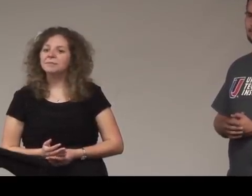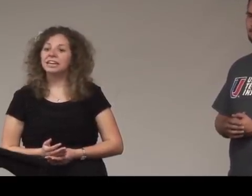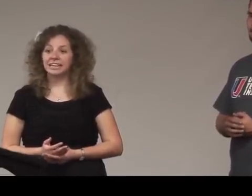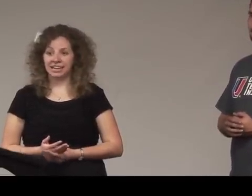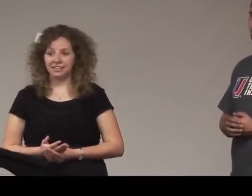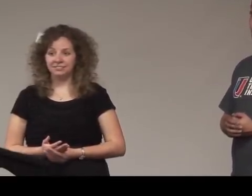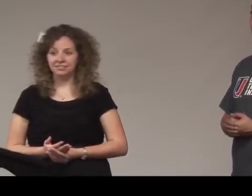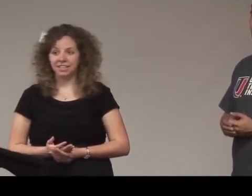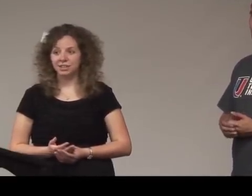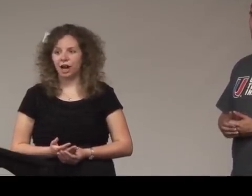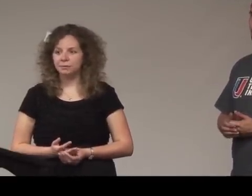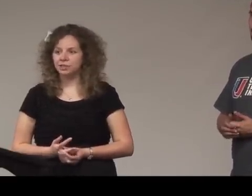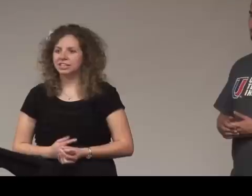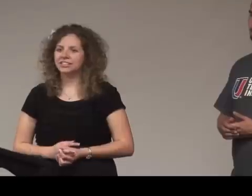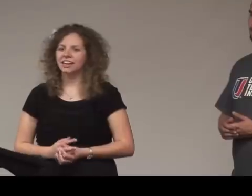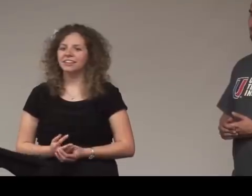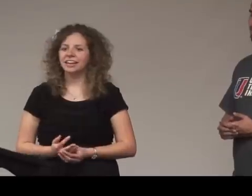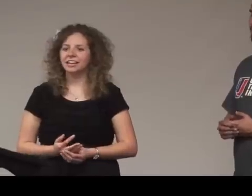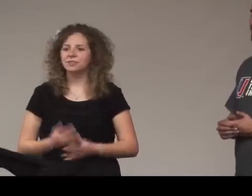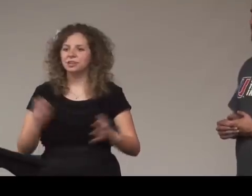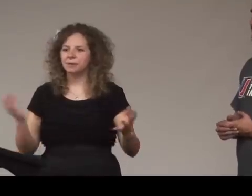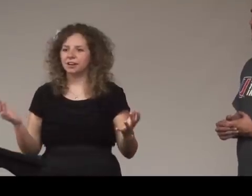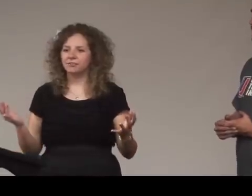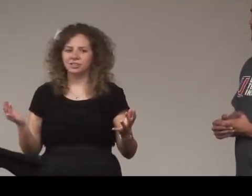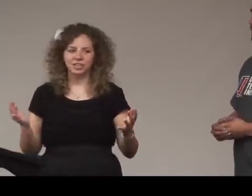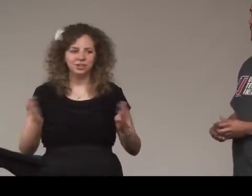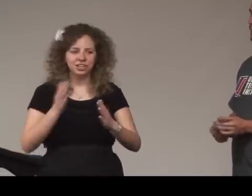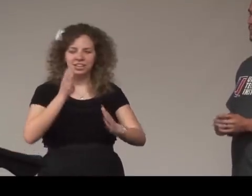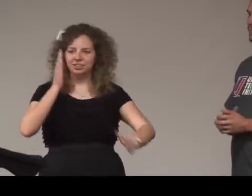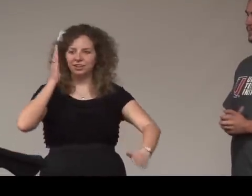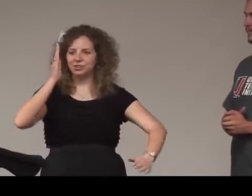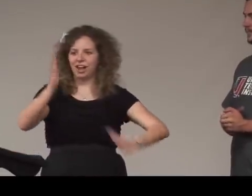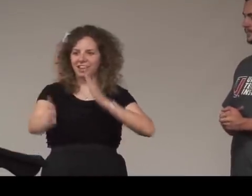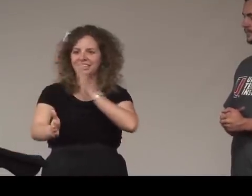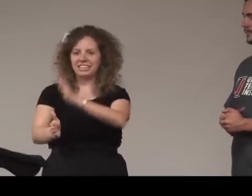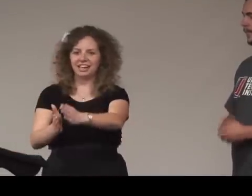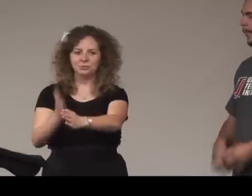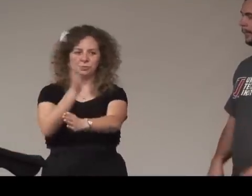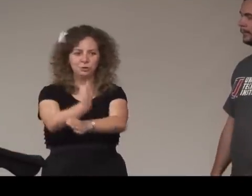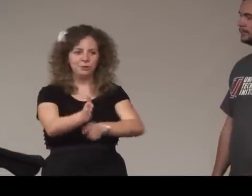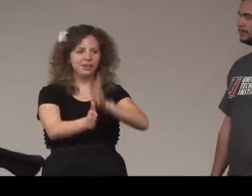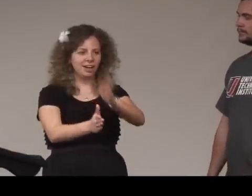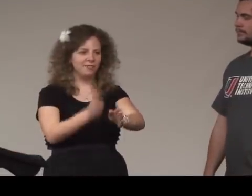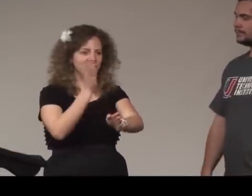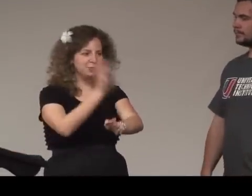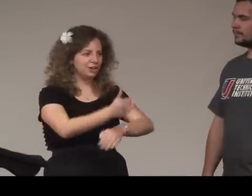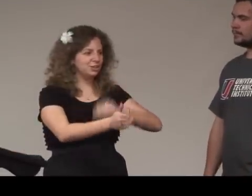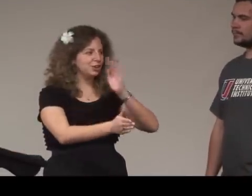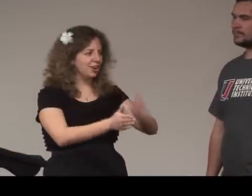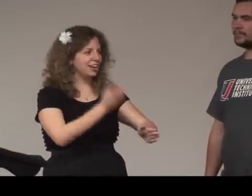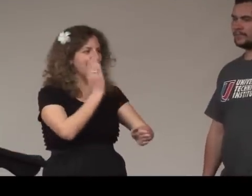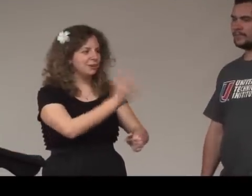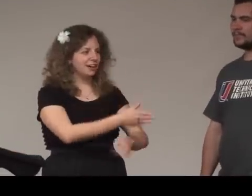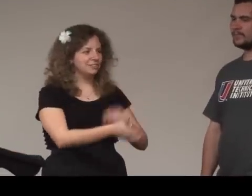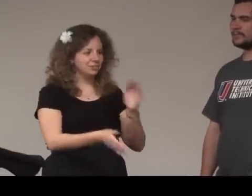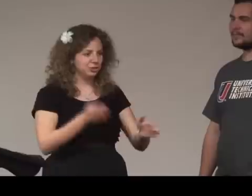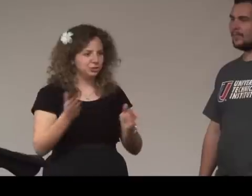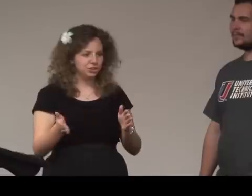they can that's an option it's kind of like if you think about a conversation there's not an exact rule book of a structure on how you have to introduce